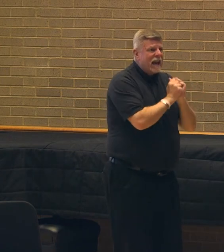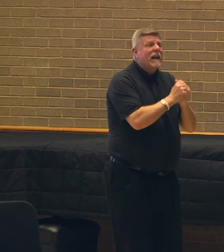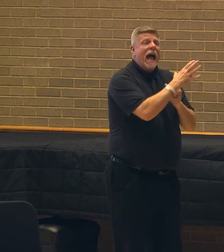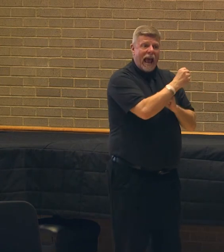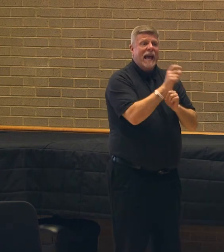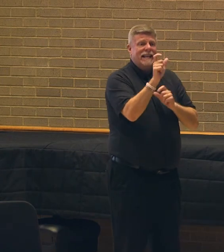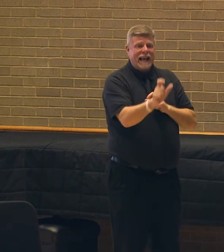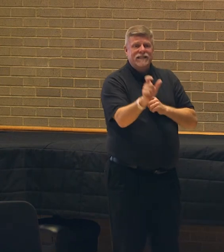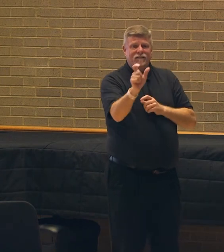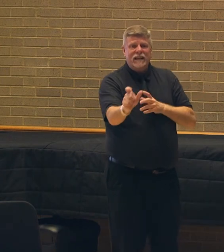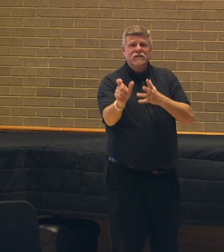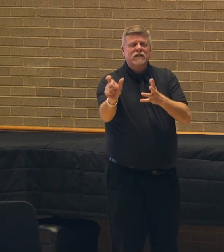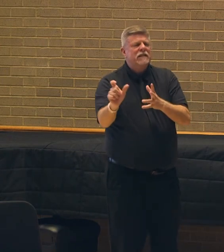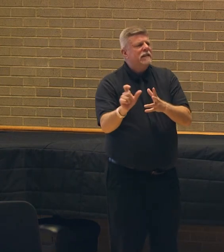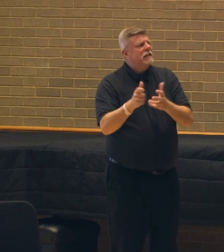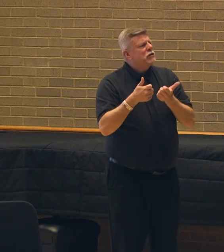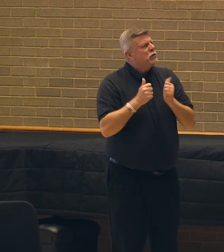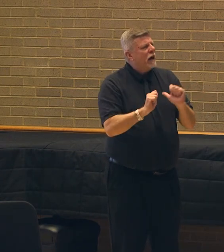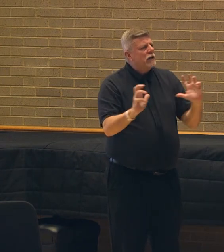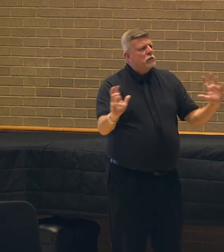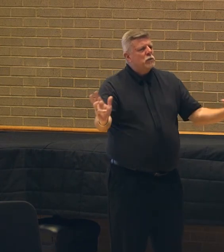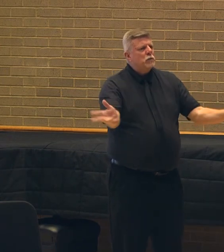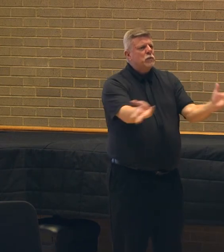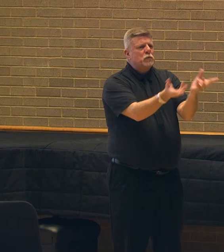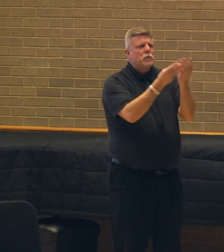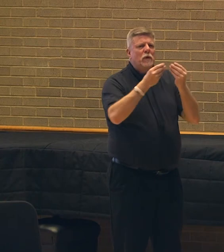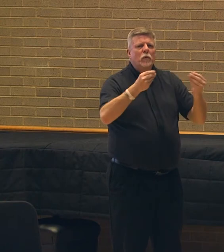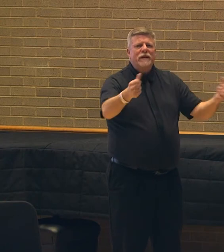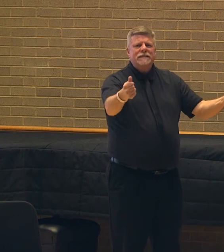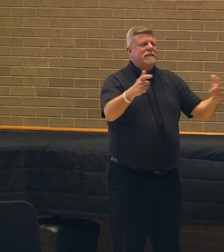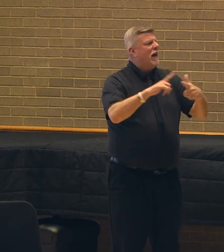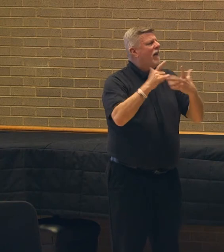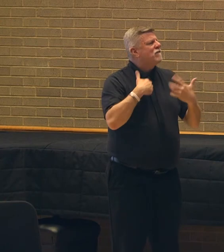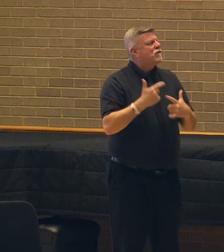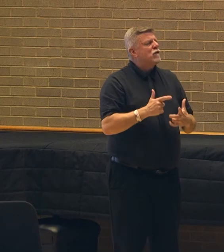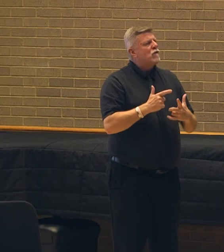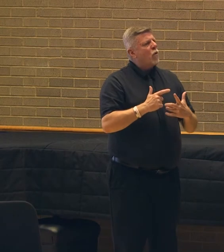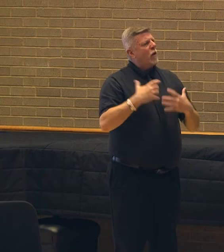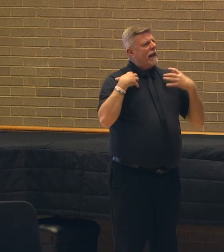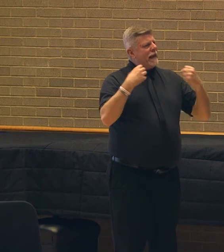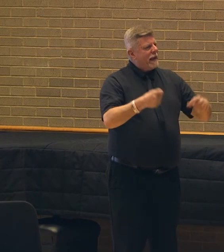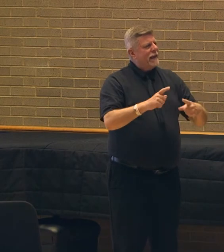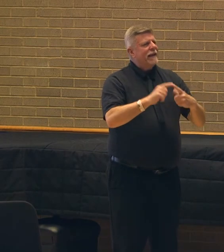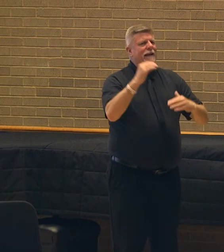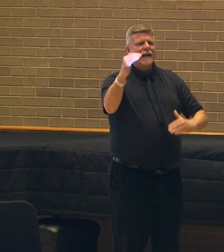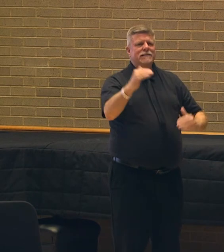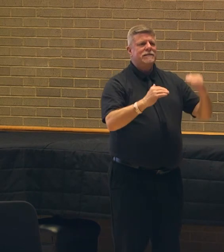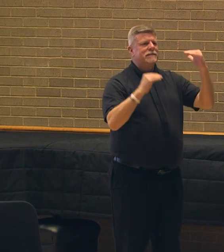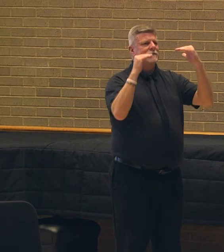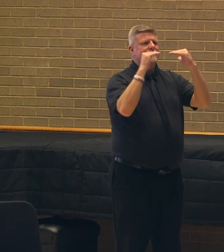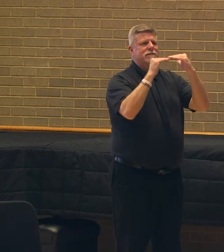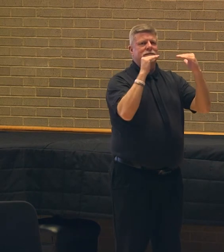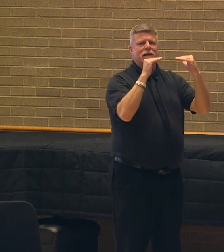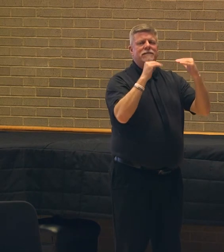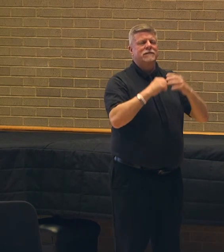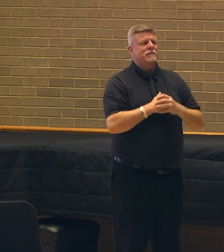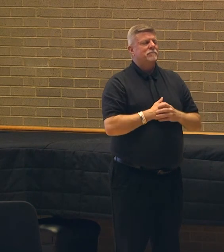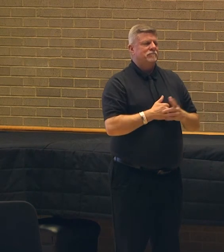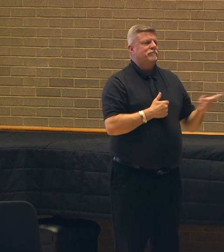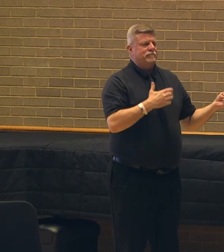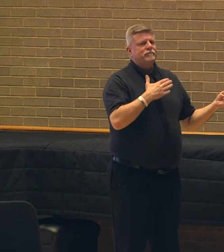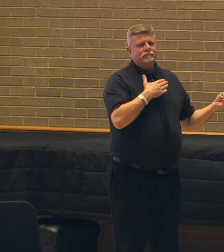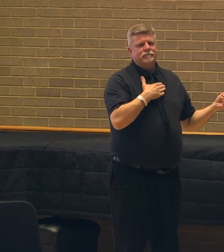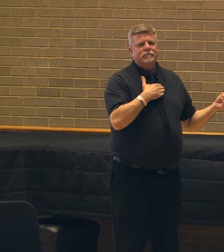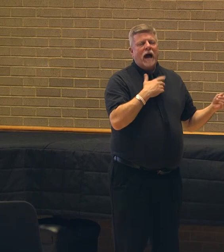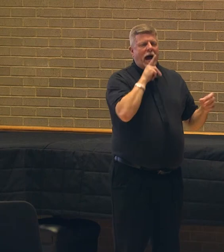work towards reconciliation, towards justice, and towards healing. And it's work that I commit myself to